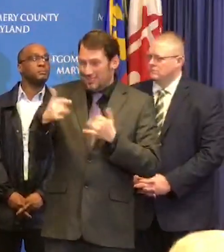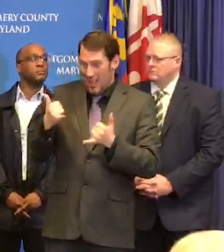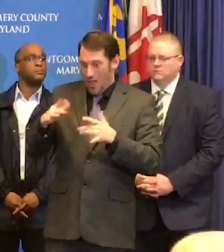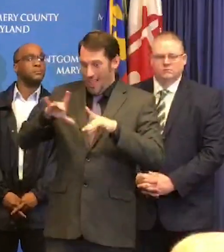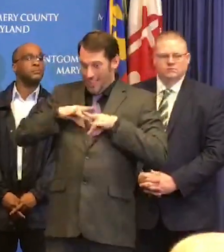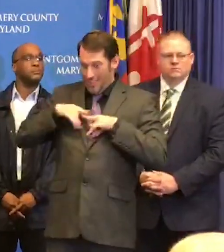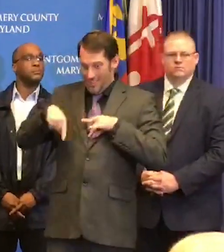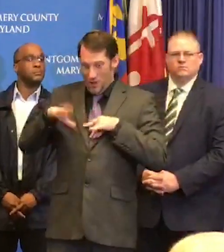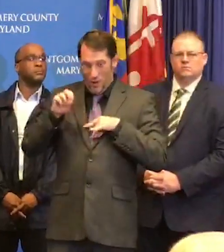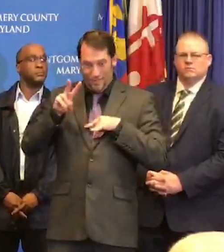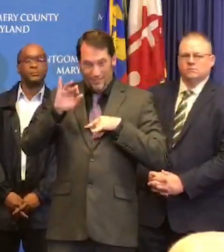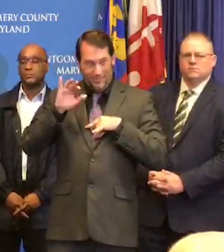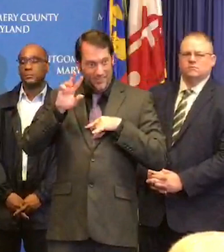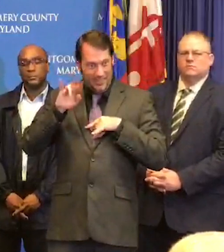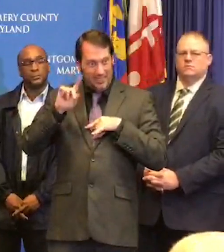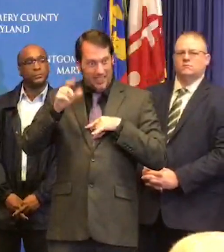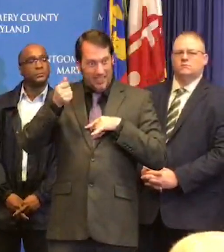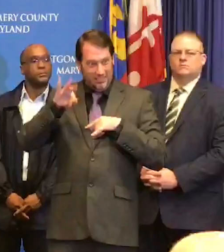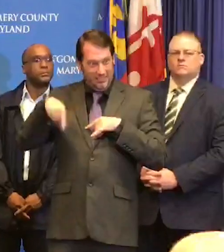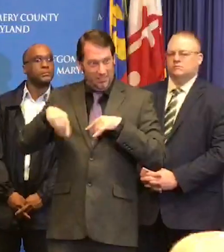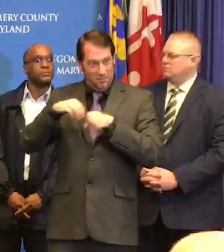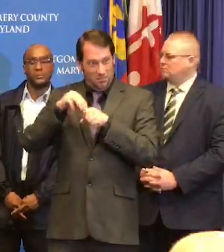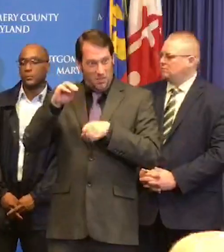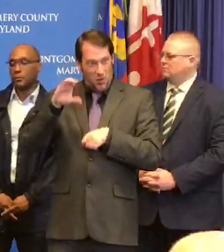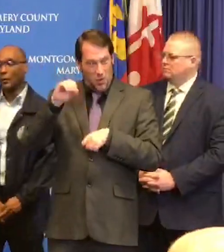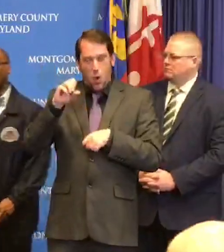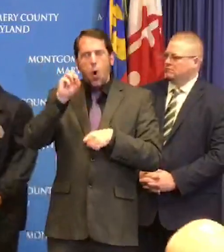process of tracking where they have been?